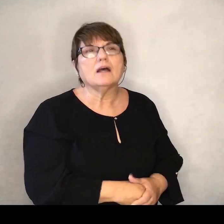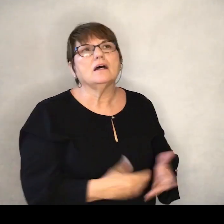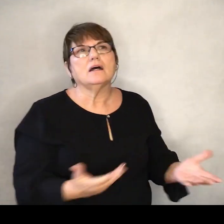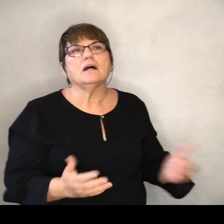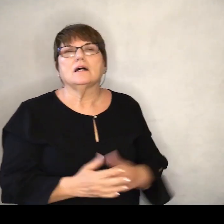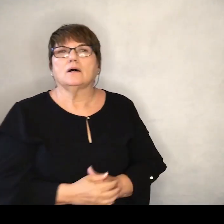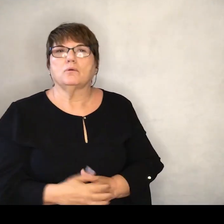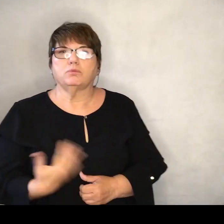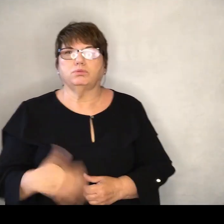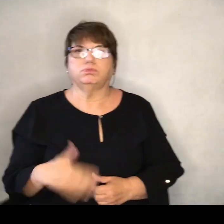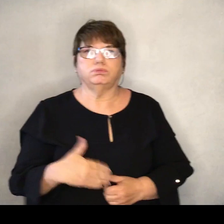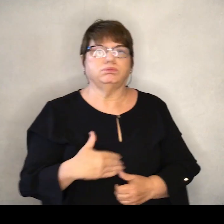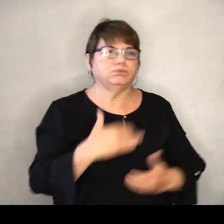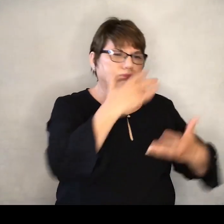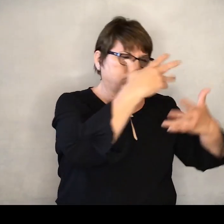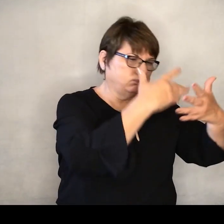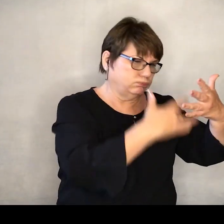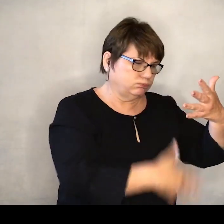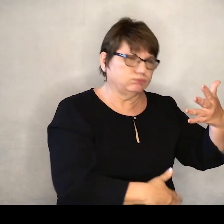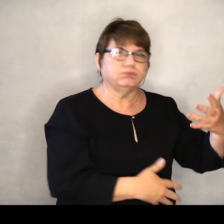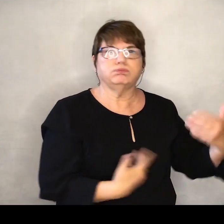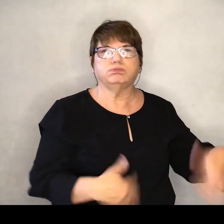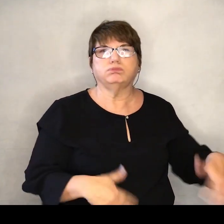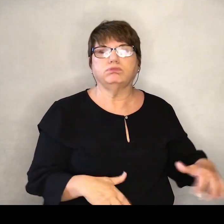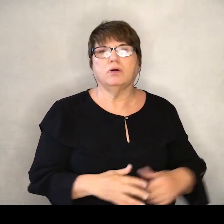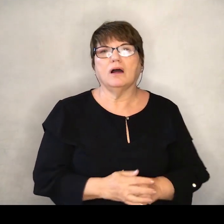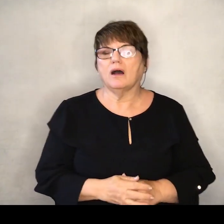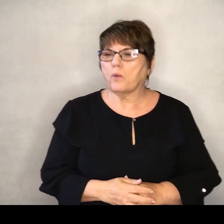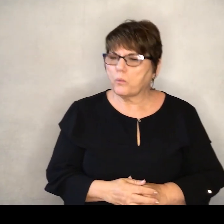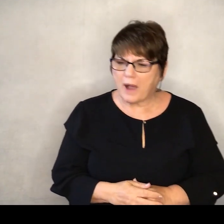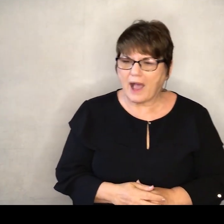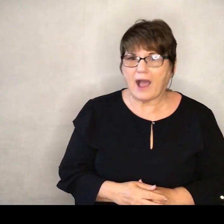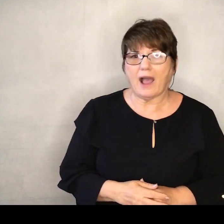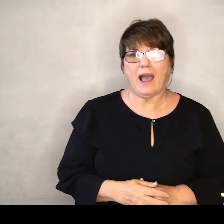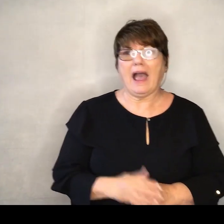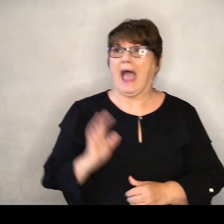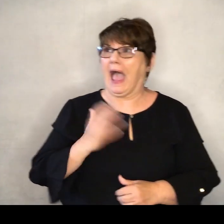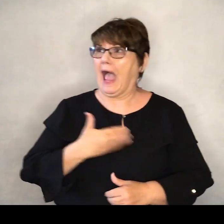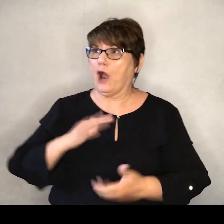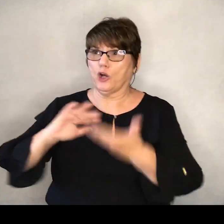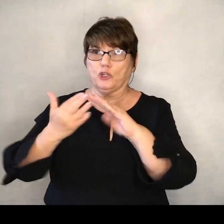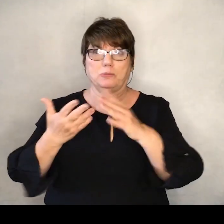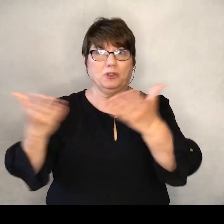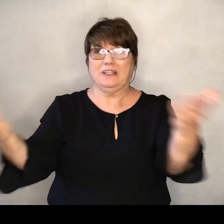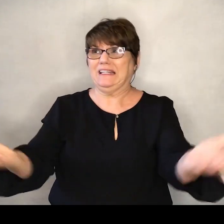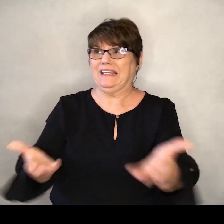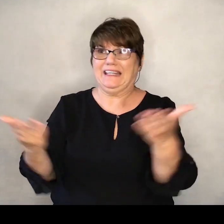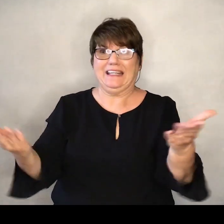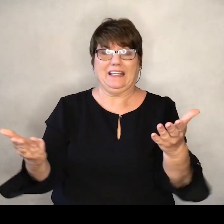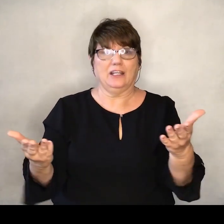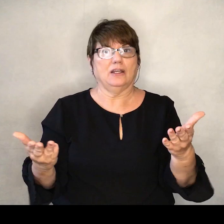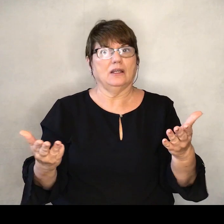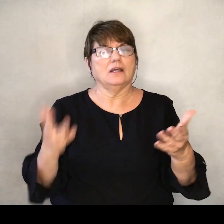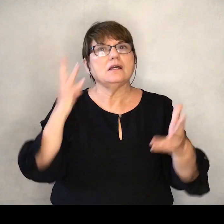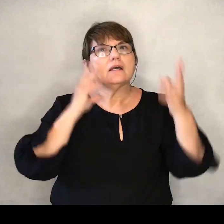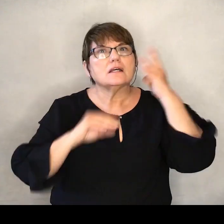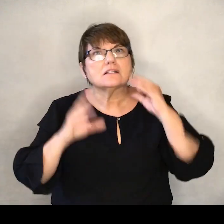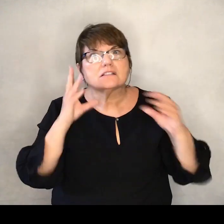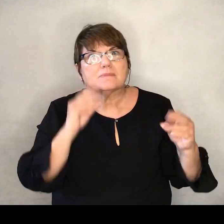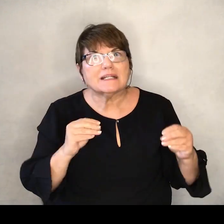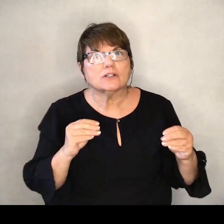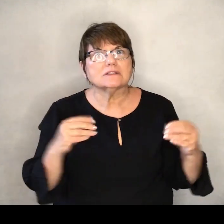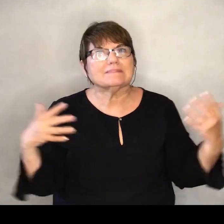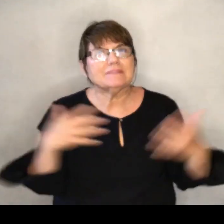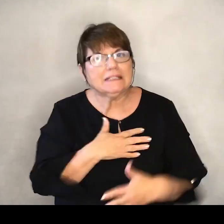a vast number of people out in our very own community right now that are experiencing these